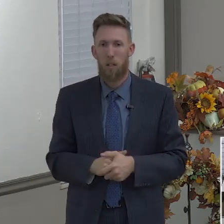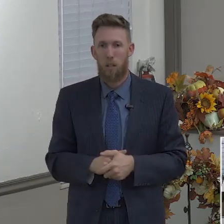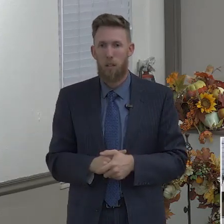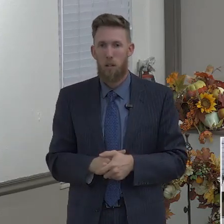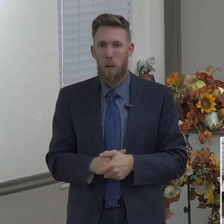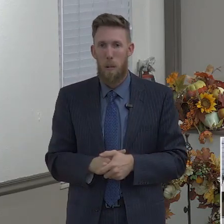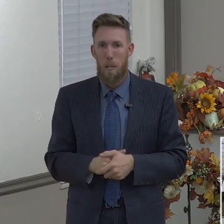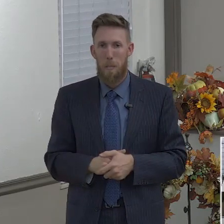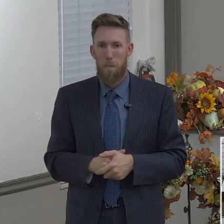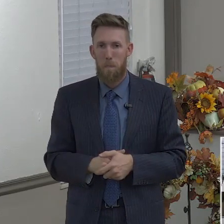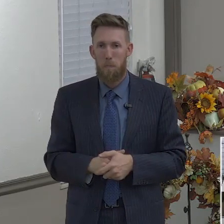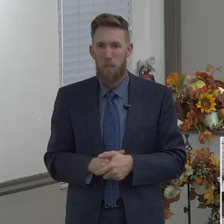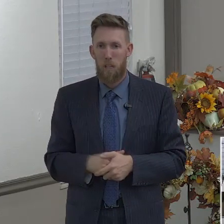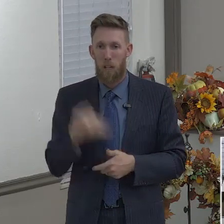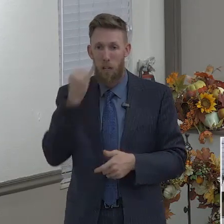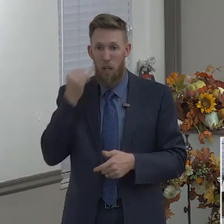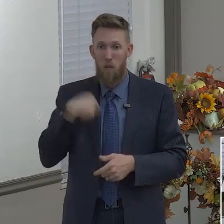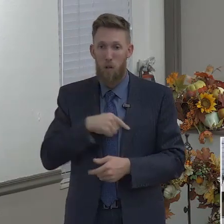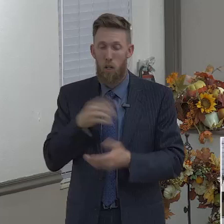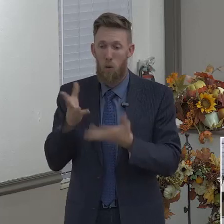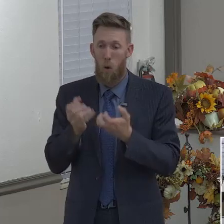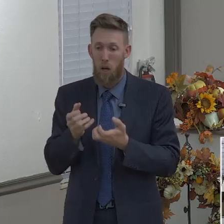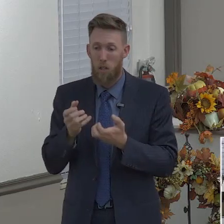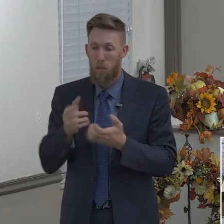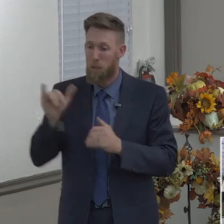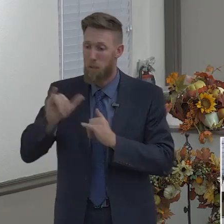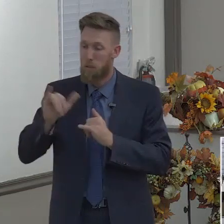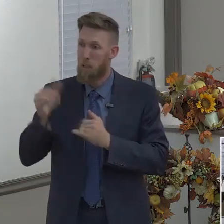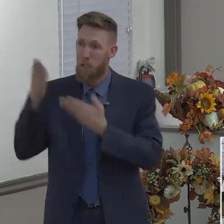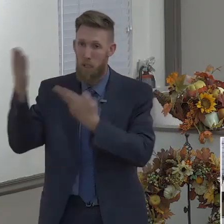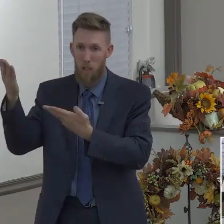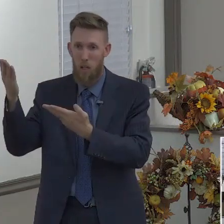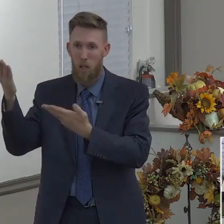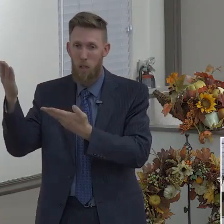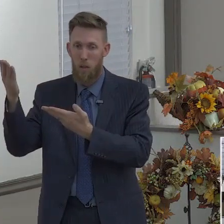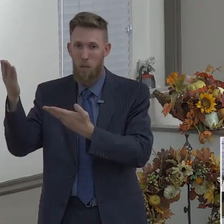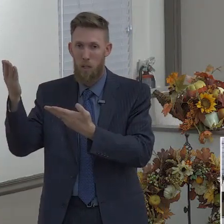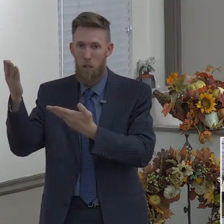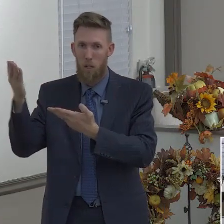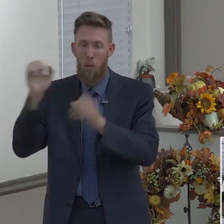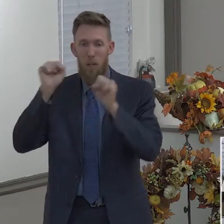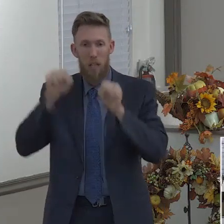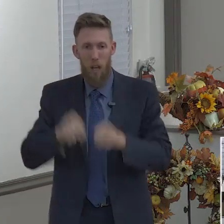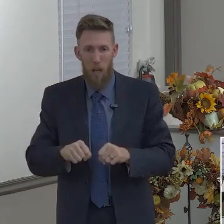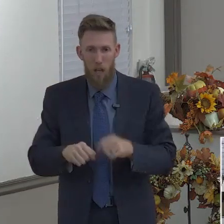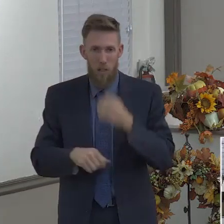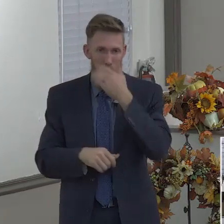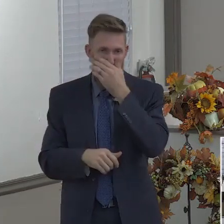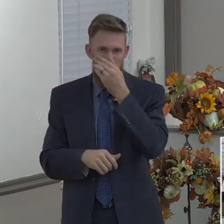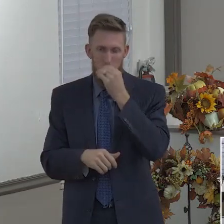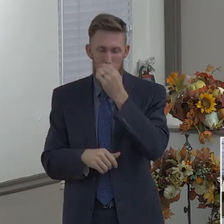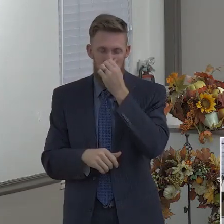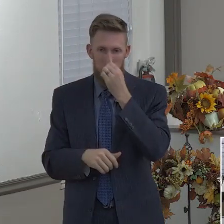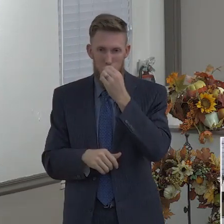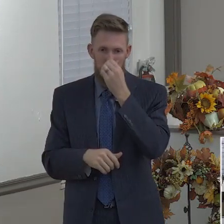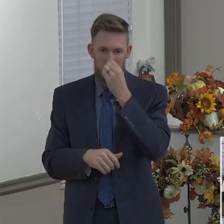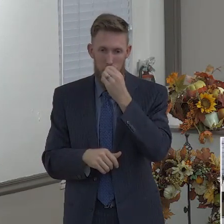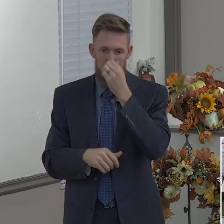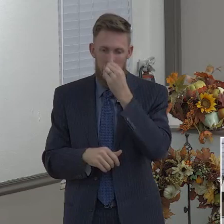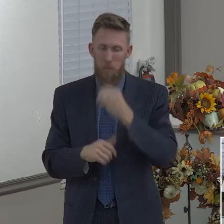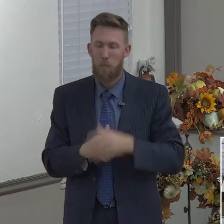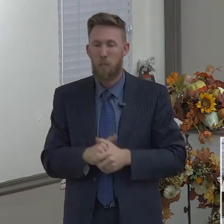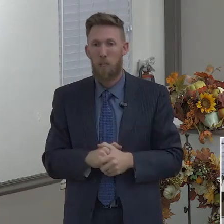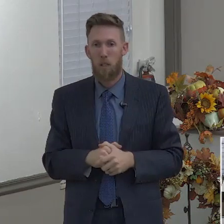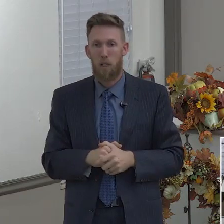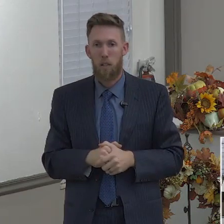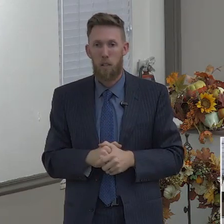for us that we can live in a godly manner. Now, in the next set of verses, it goes through a list of